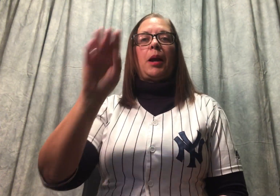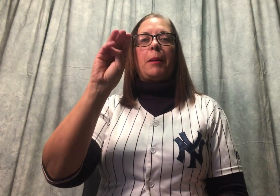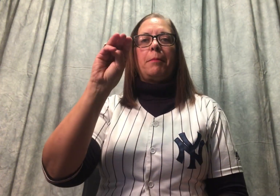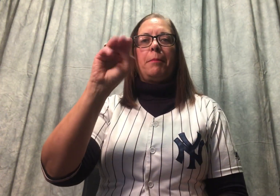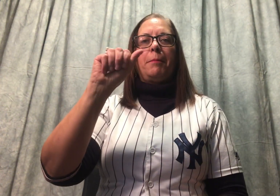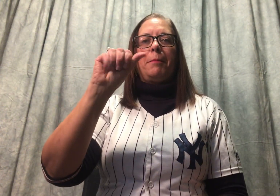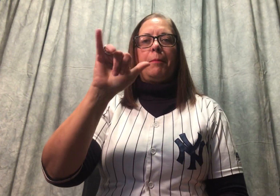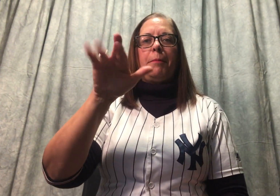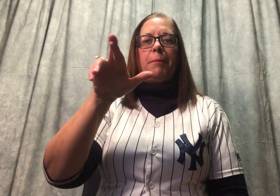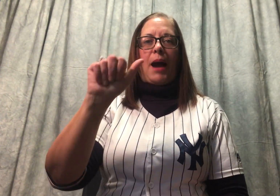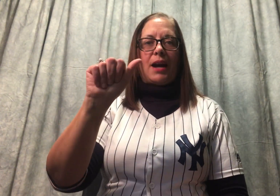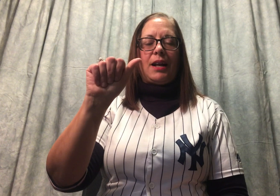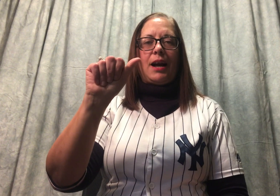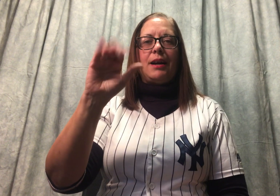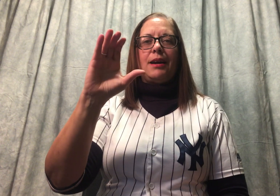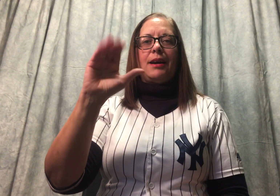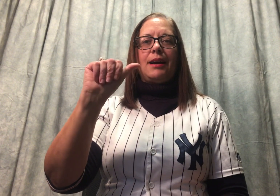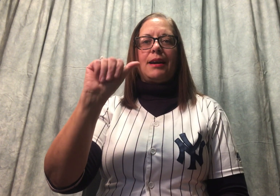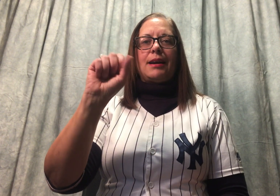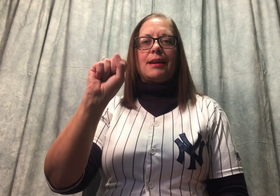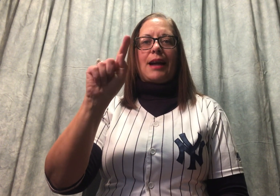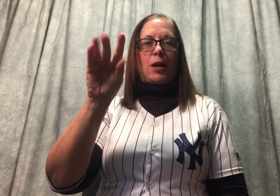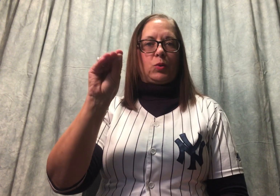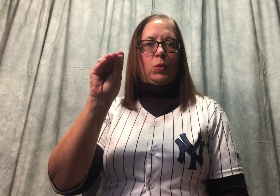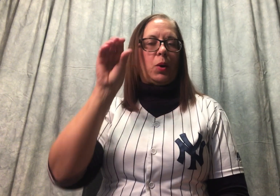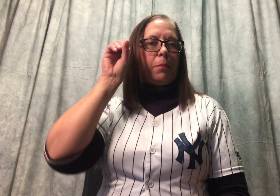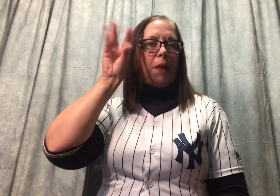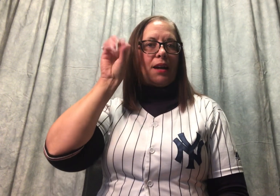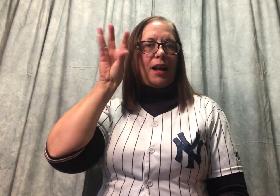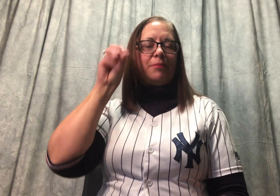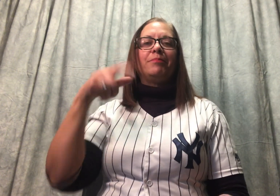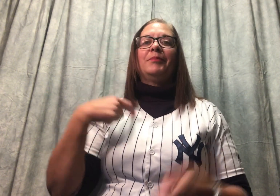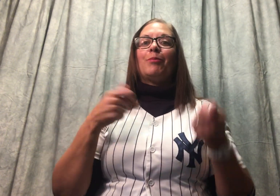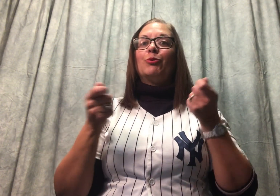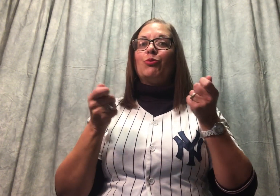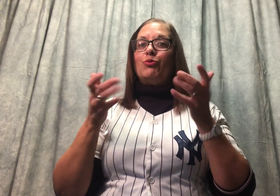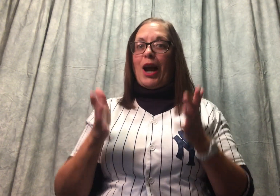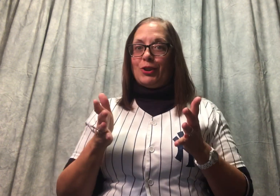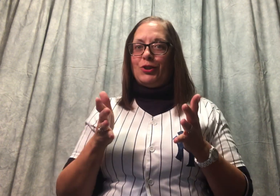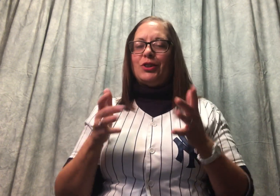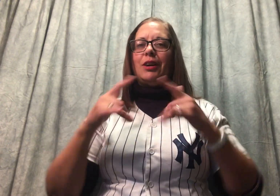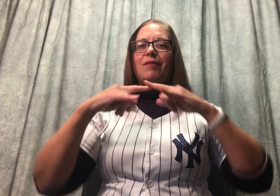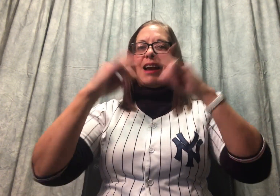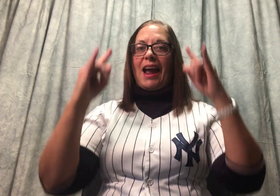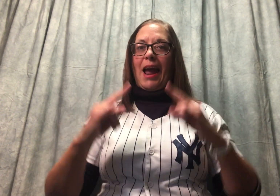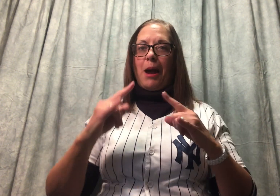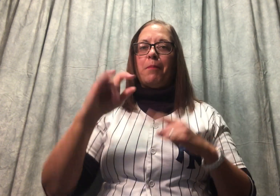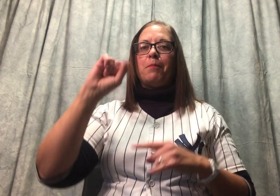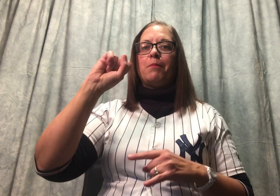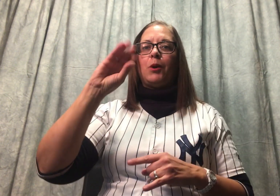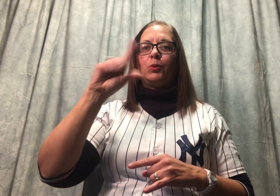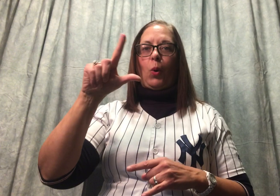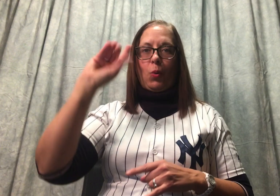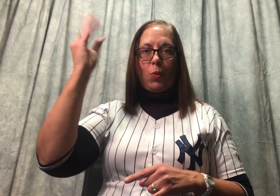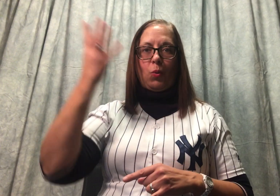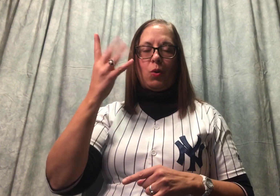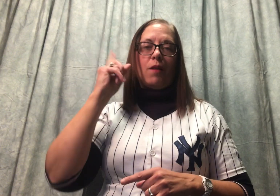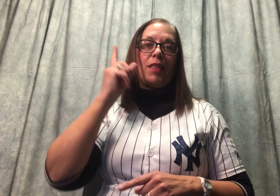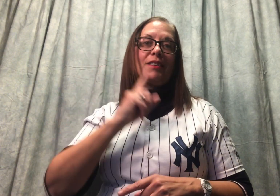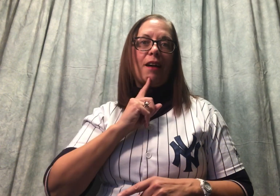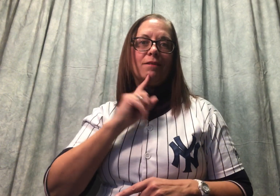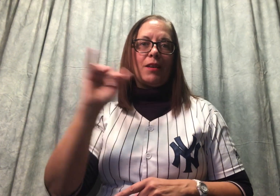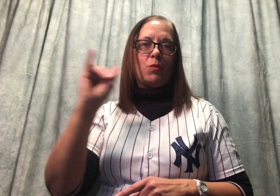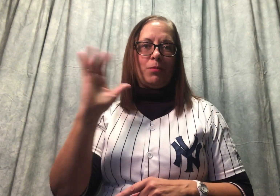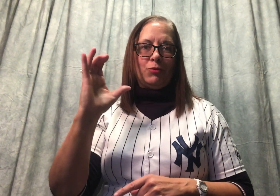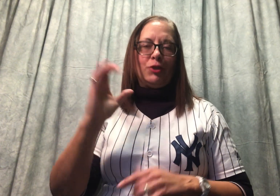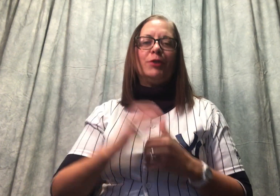...so... ...so... ...sextum... ...so... ...sextum... ...can... ...do...